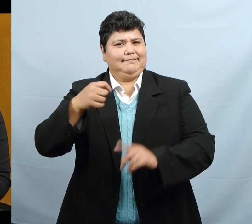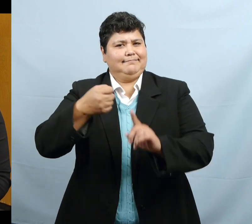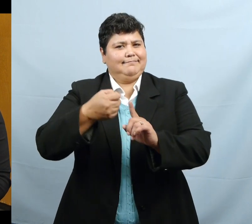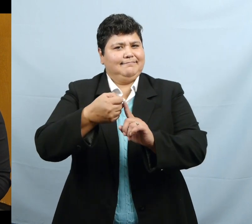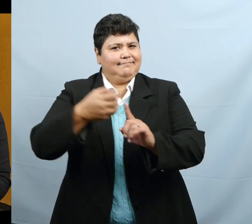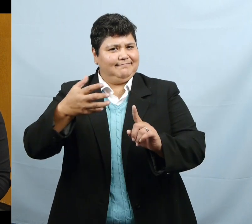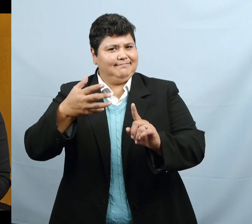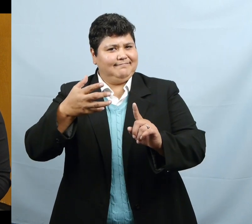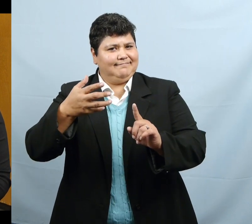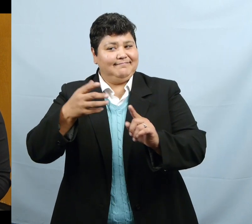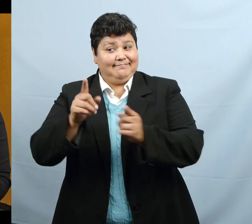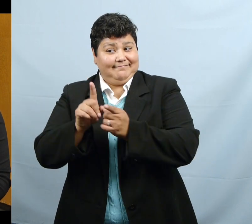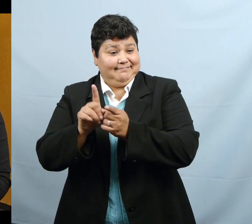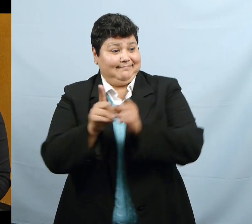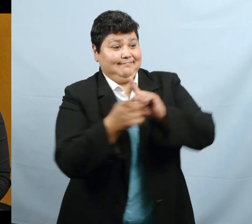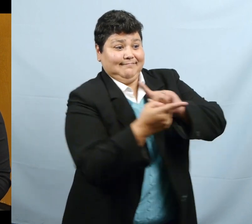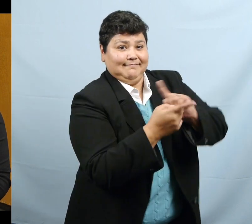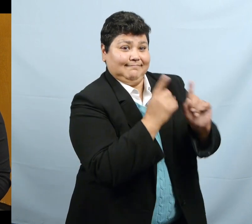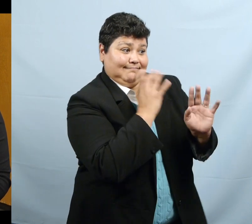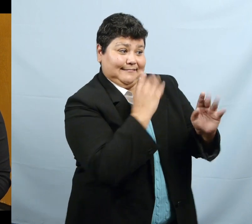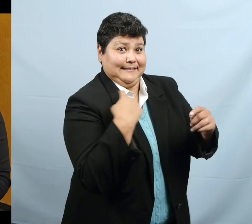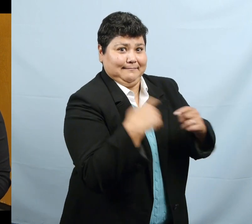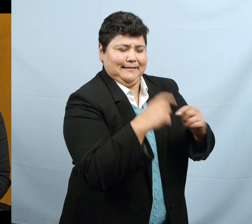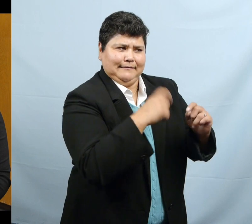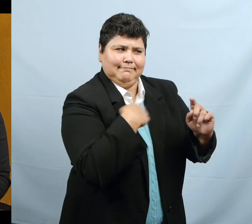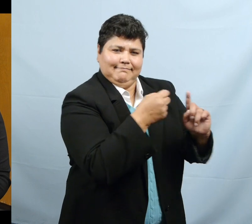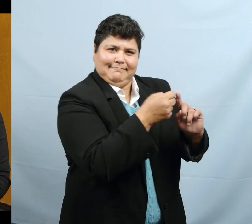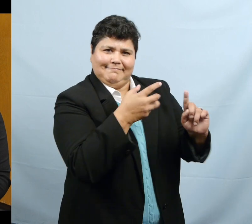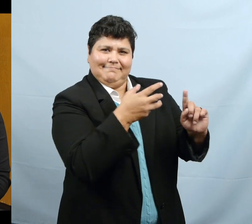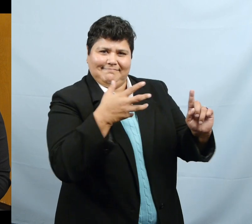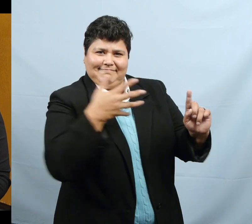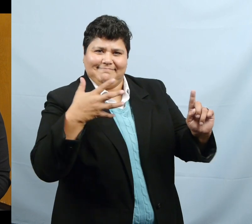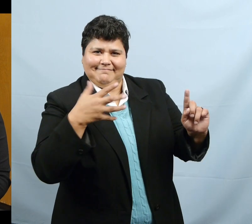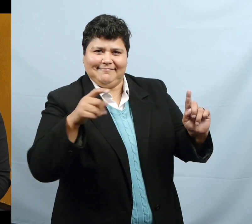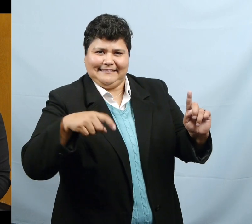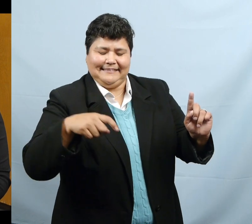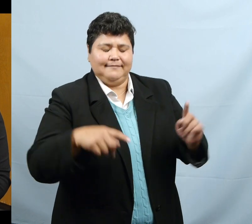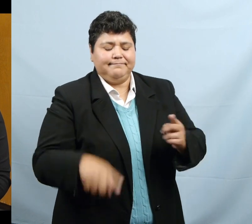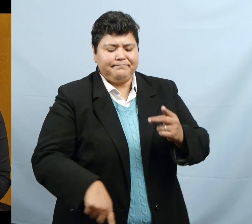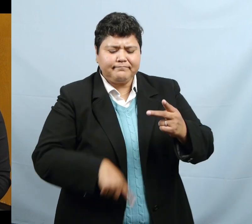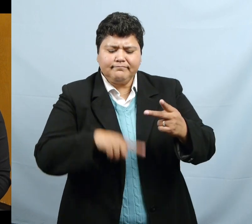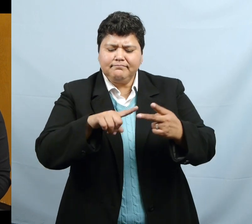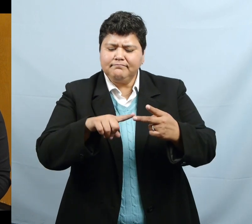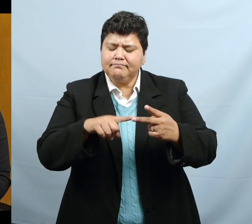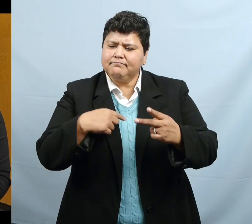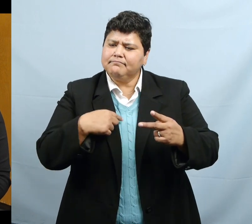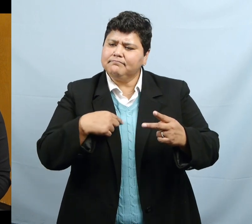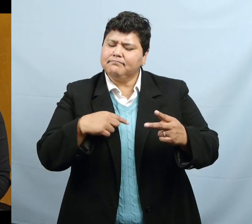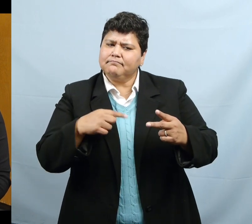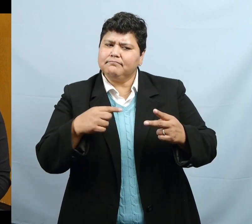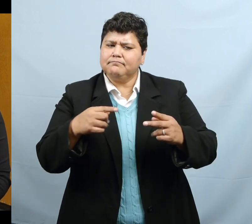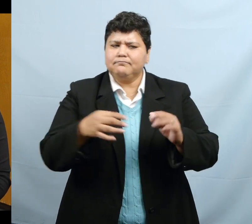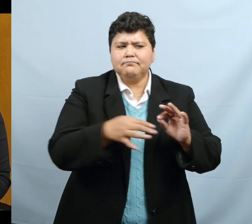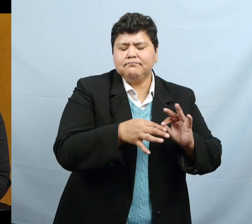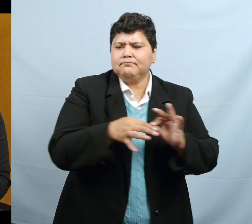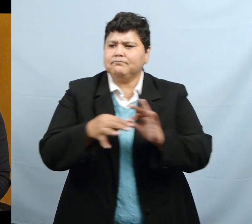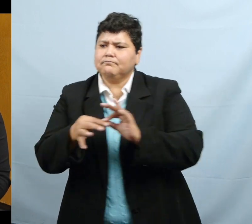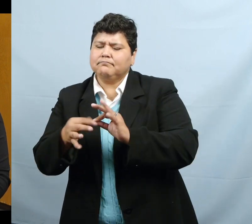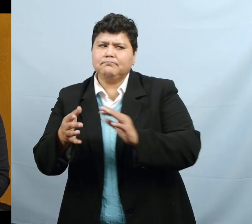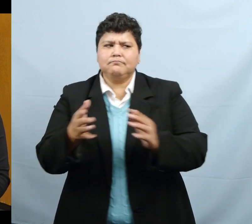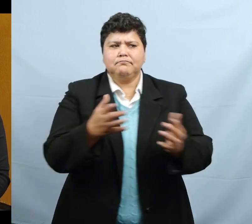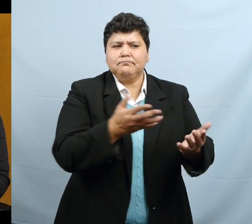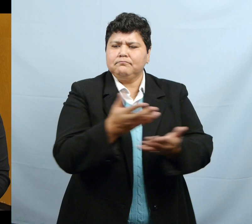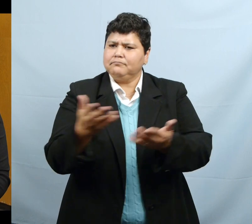I also felt that the call went pretty smooth. The